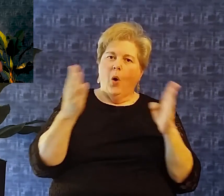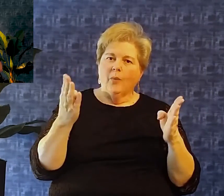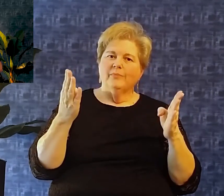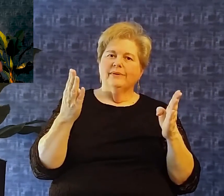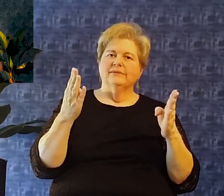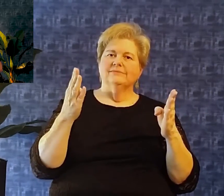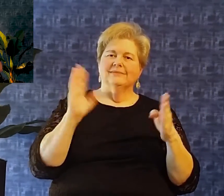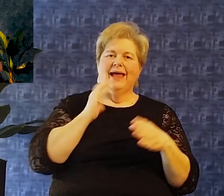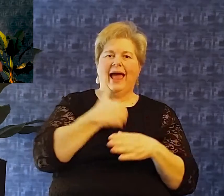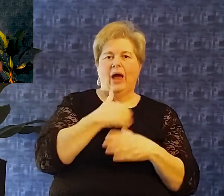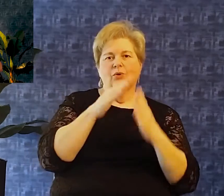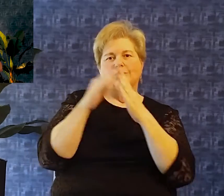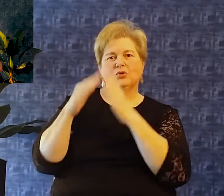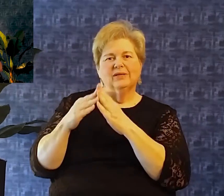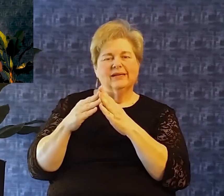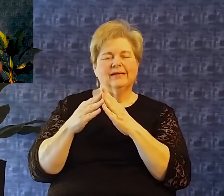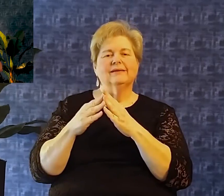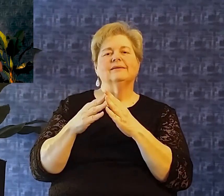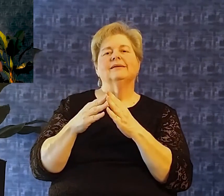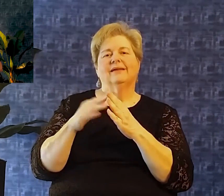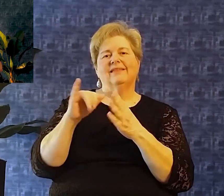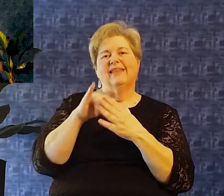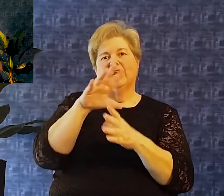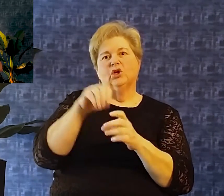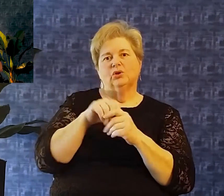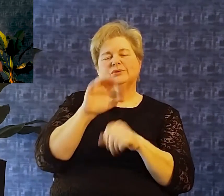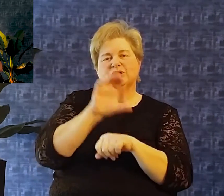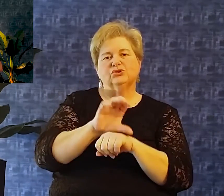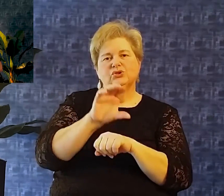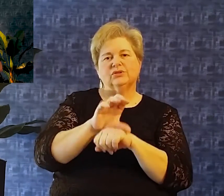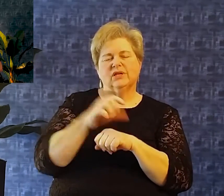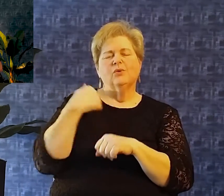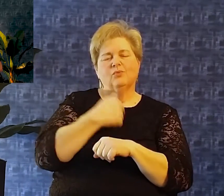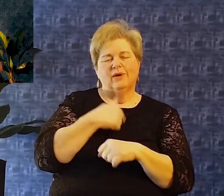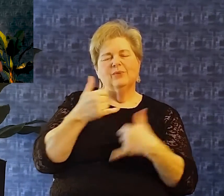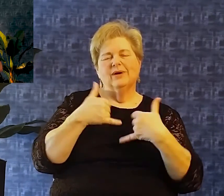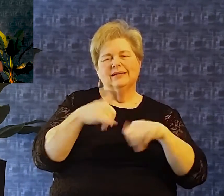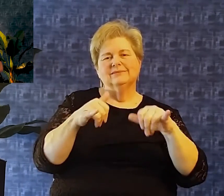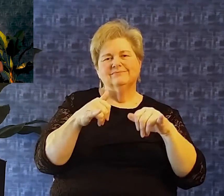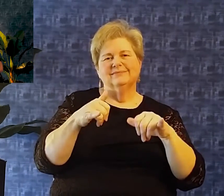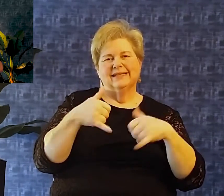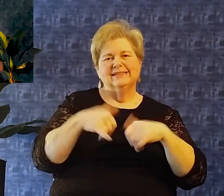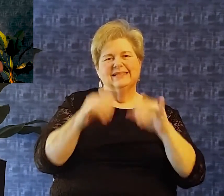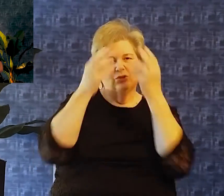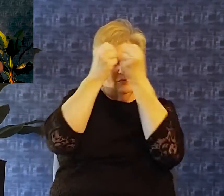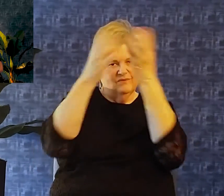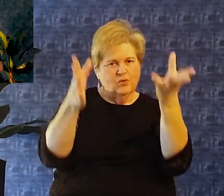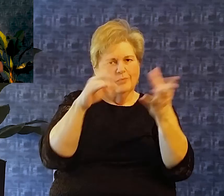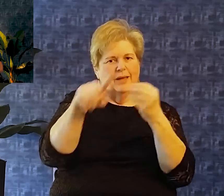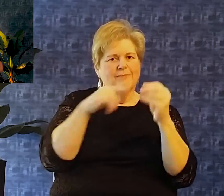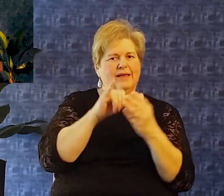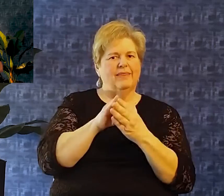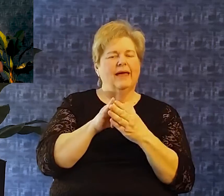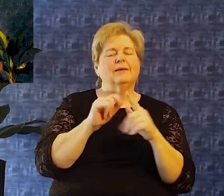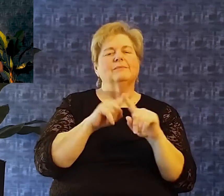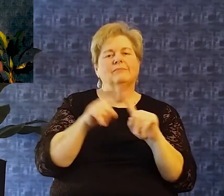posted on that But we certainly want to make sure that we are Praying about that and also just